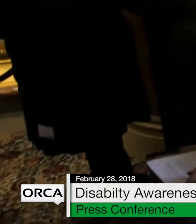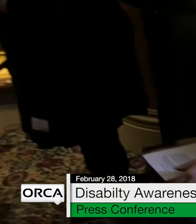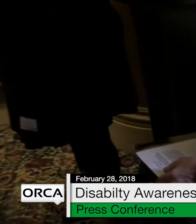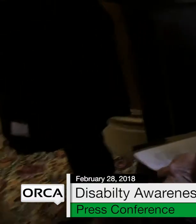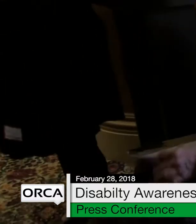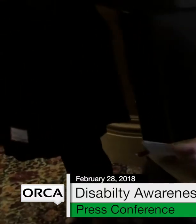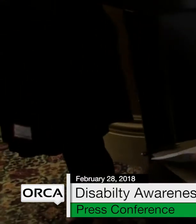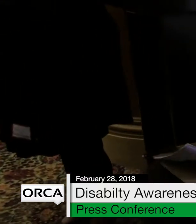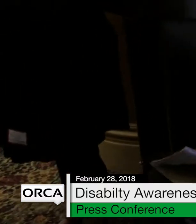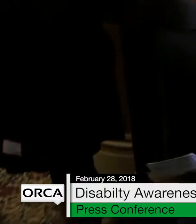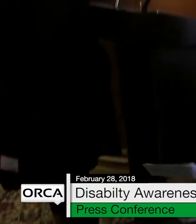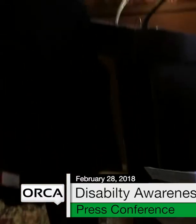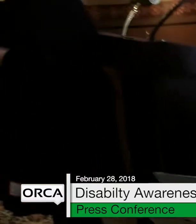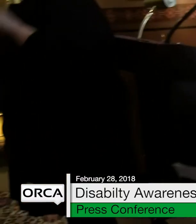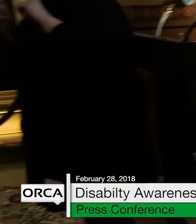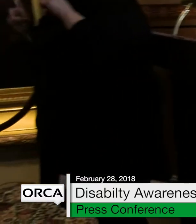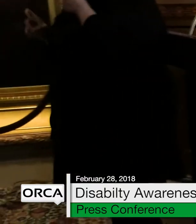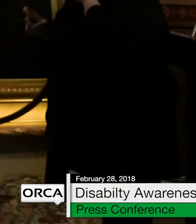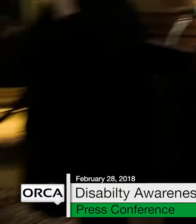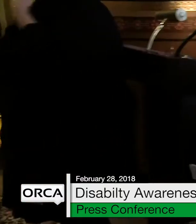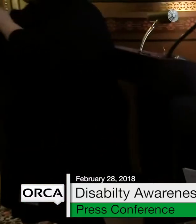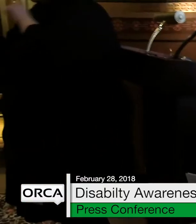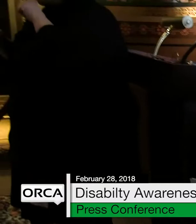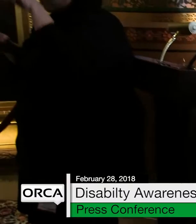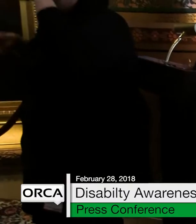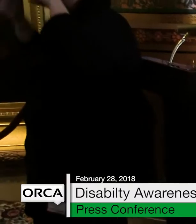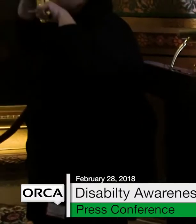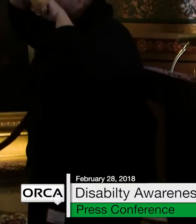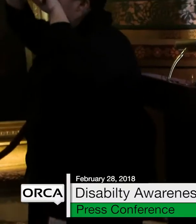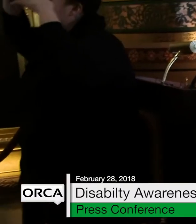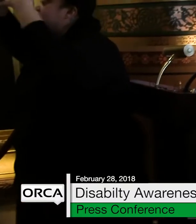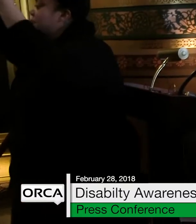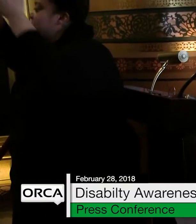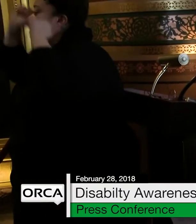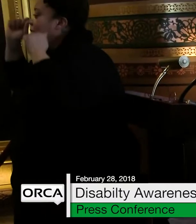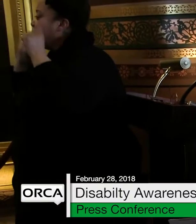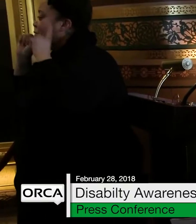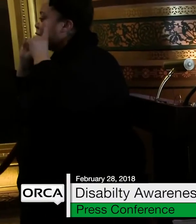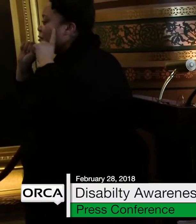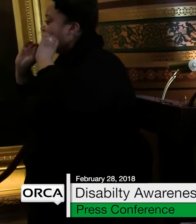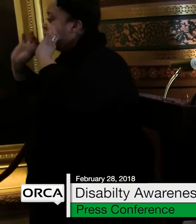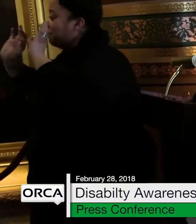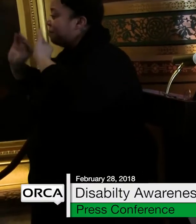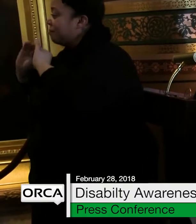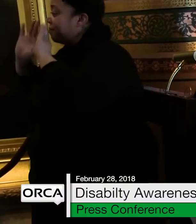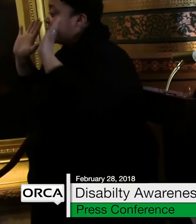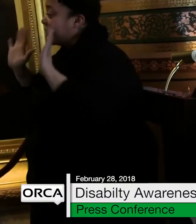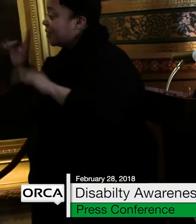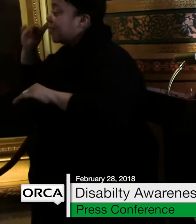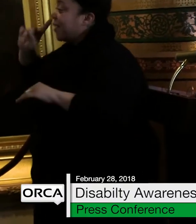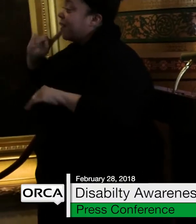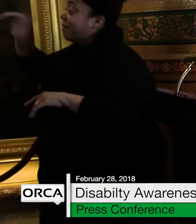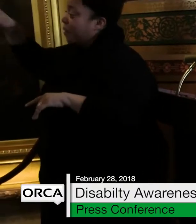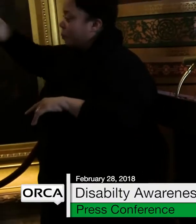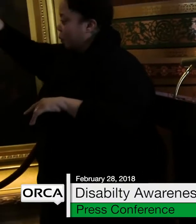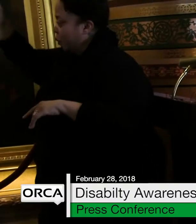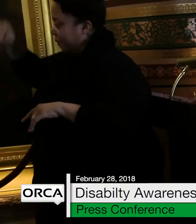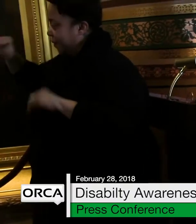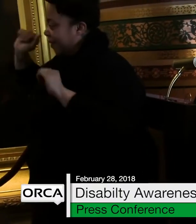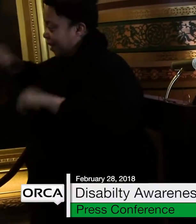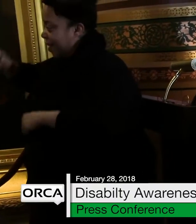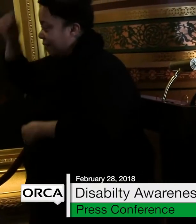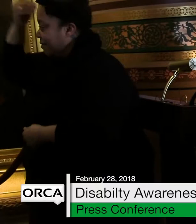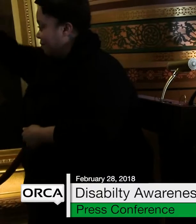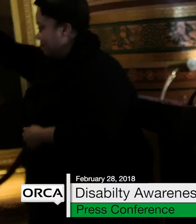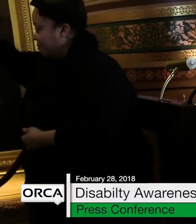that's going on in the world and the state lately,